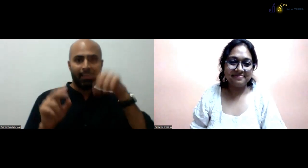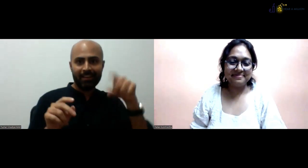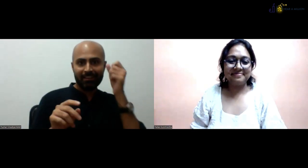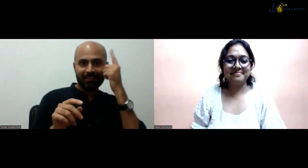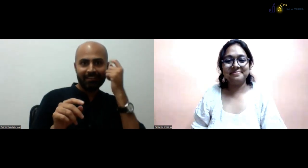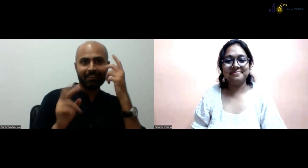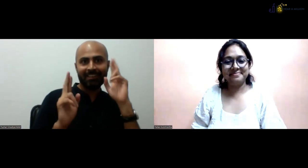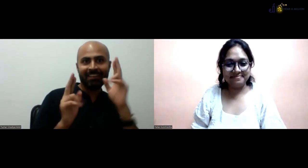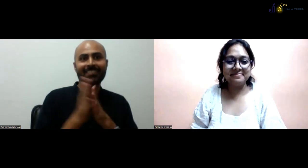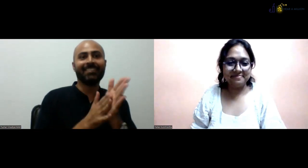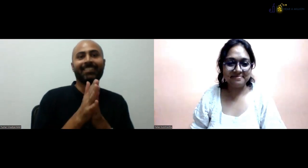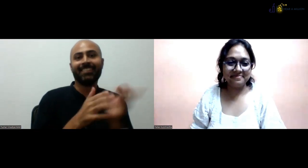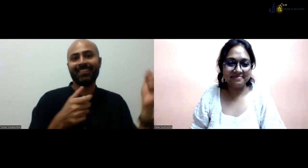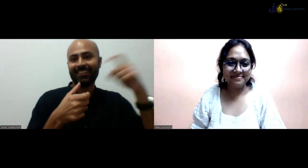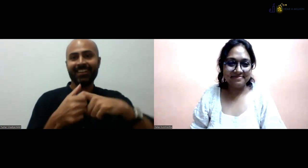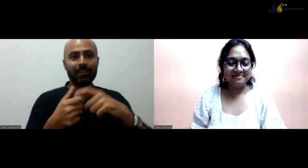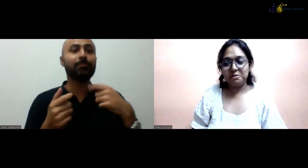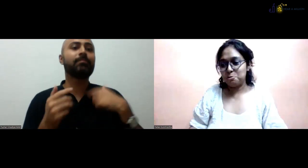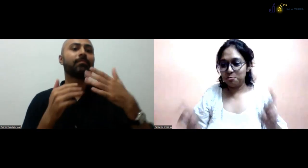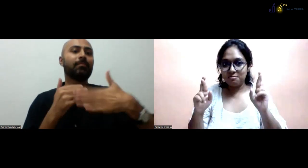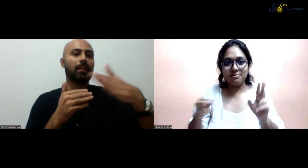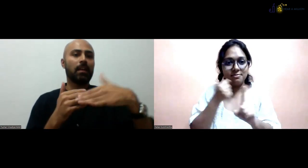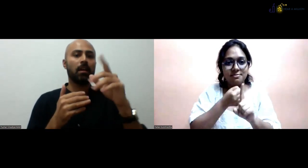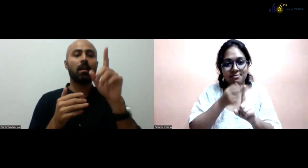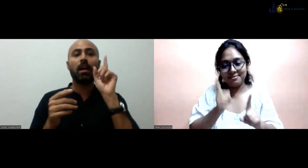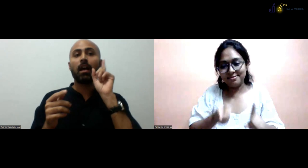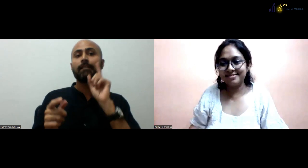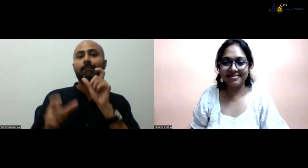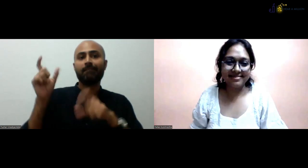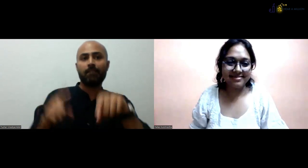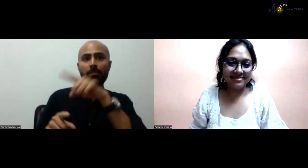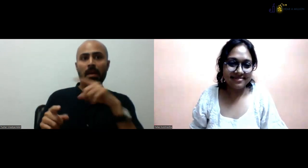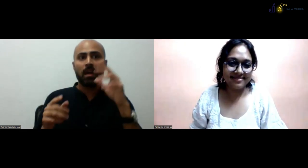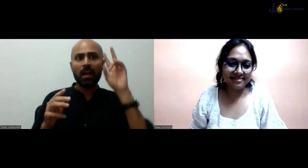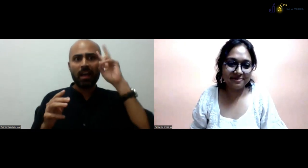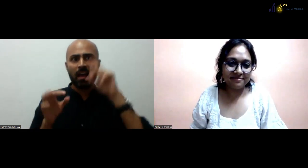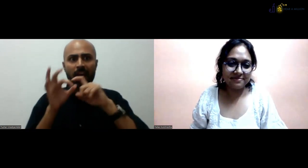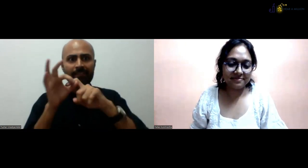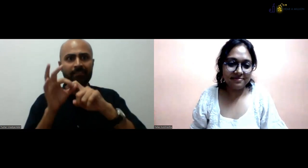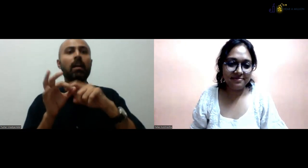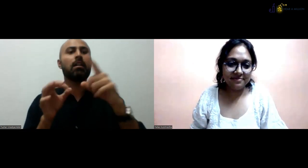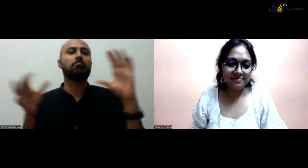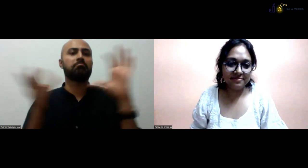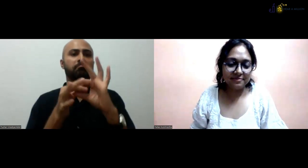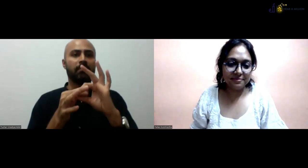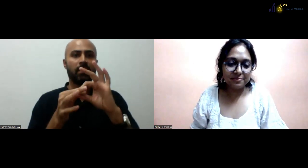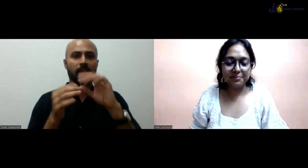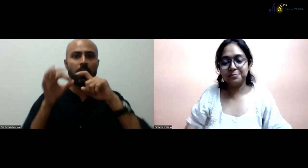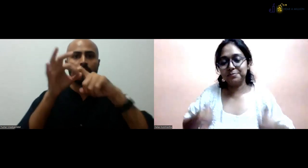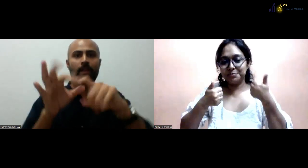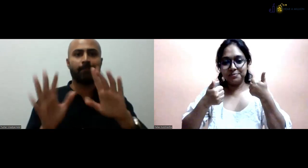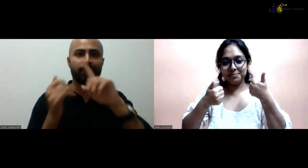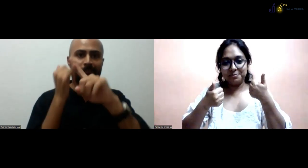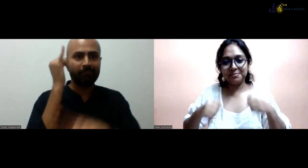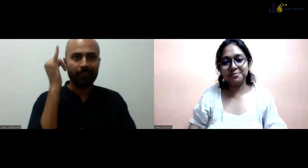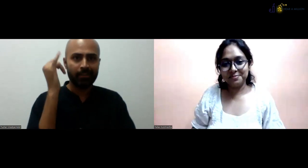reservation. Thanks, Pallavi, for clarifying. Hope our participants have got some clarity and it's really nice. So many have joined. And